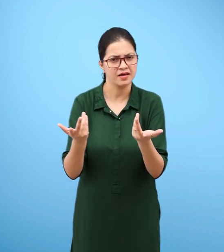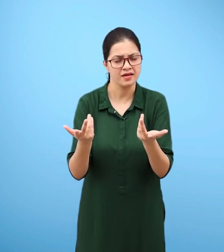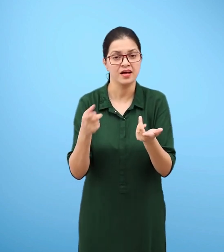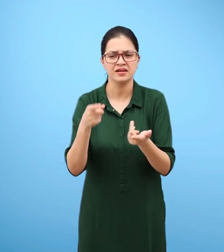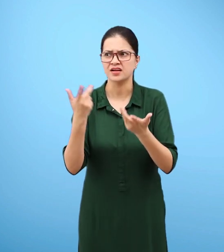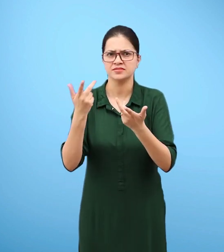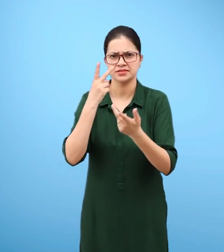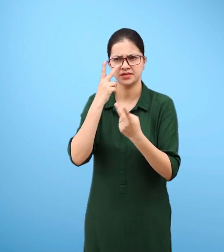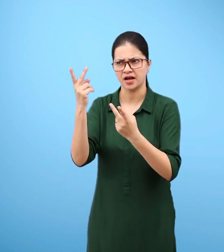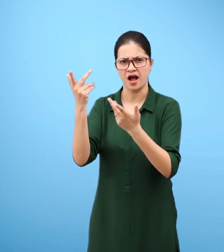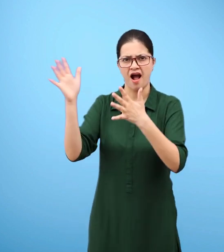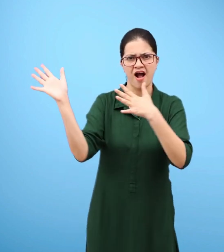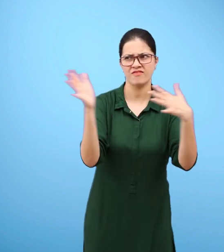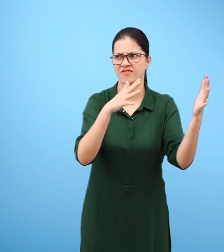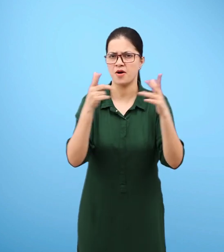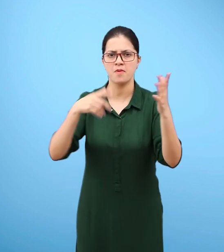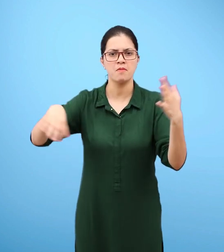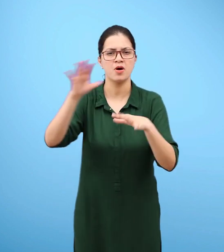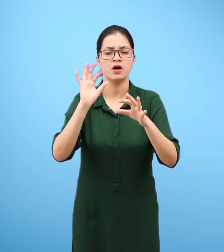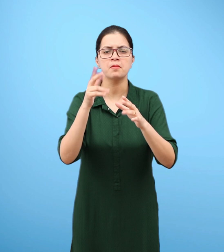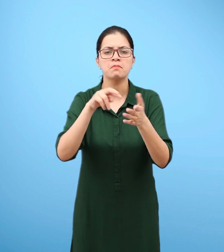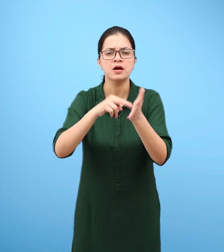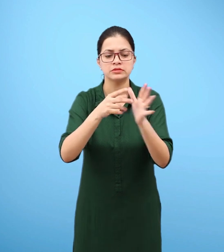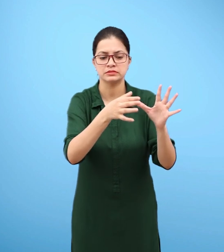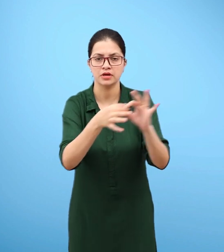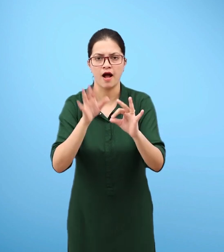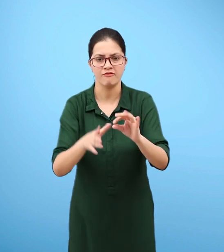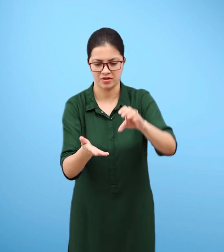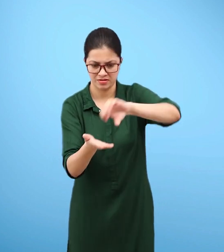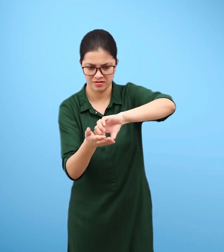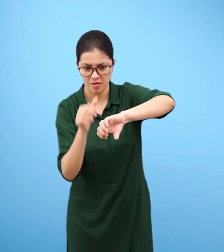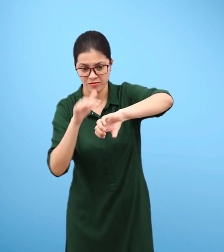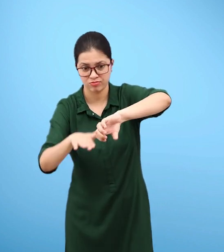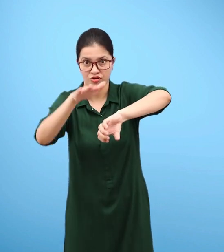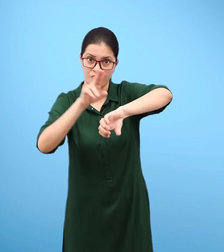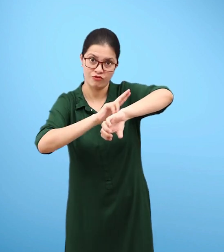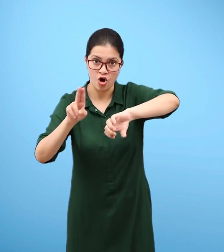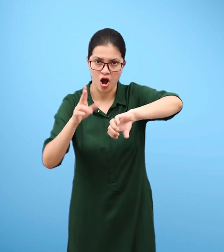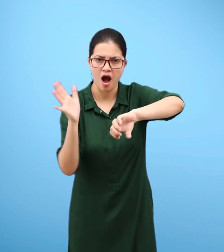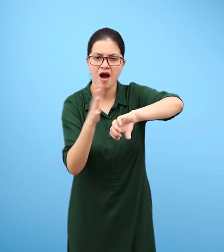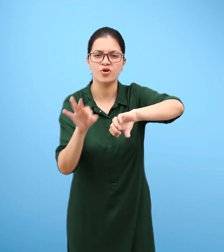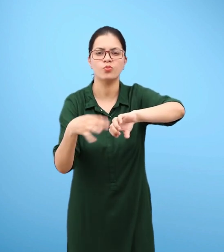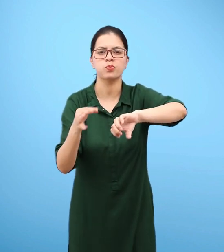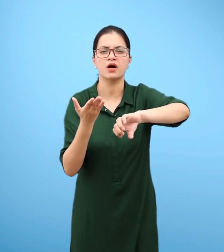come out in the form of bubbles and water filled up the empty space that the air has occupied.